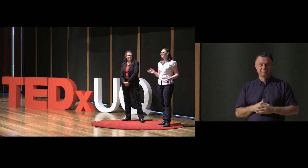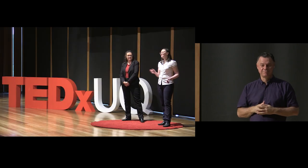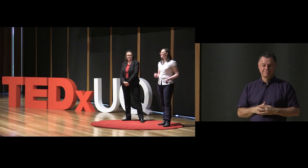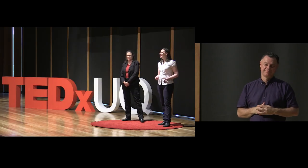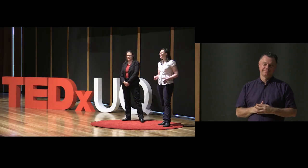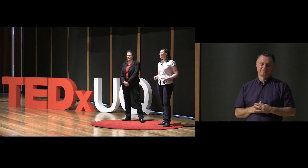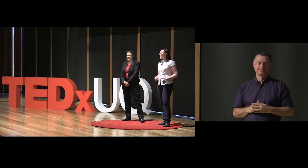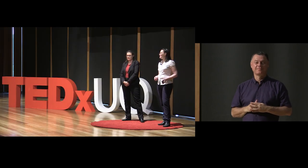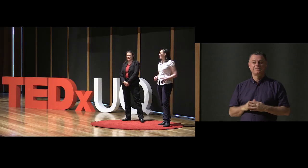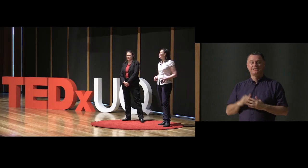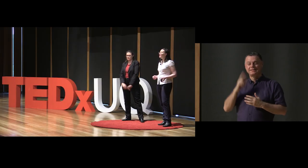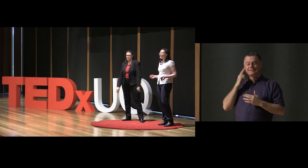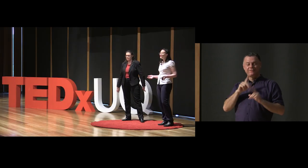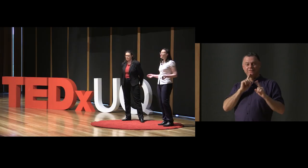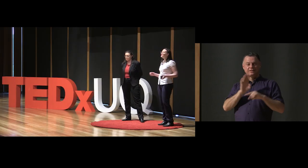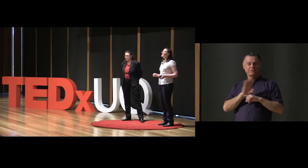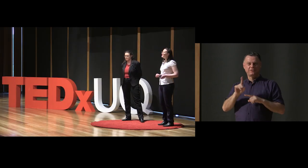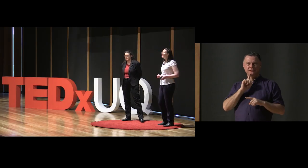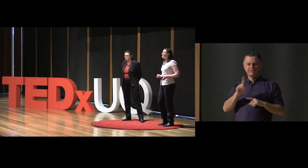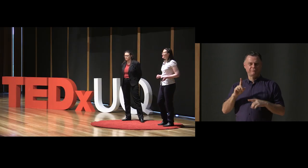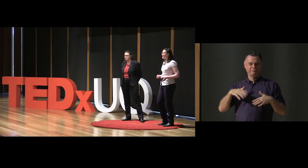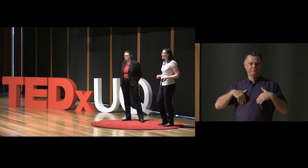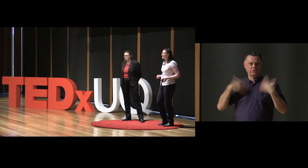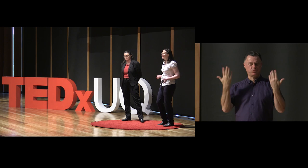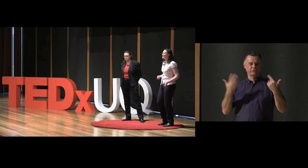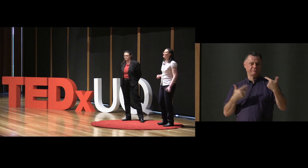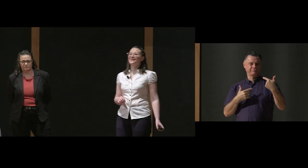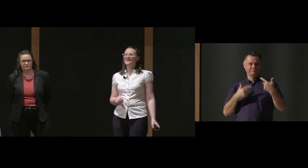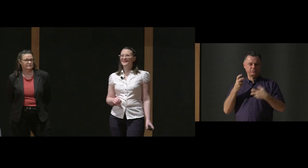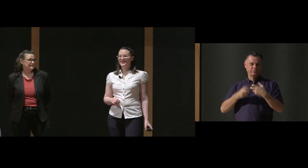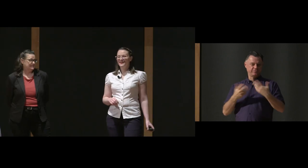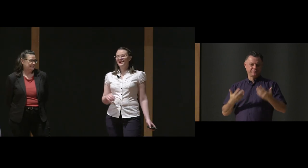And members of our deaf advisory panel have rightly told us that that would be a problem.